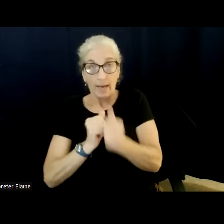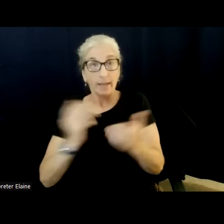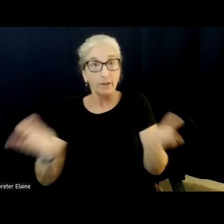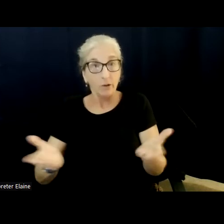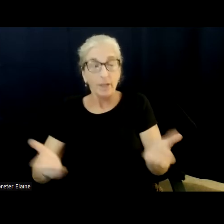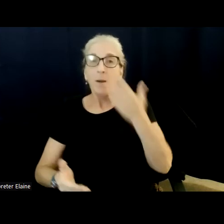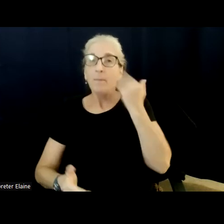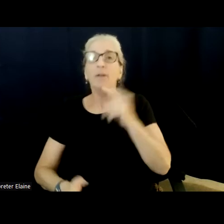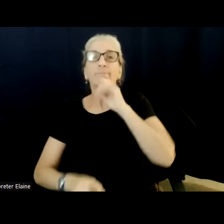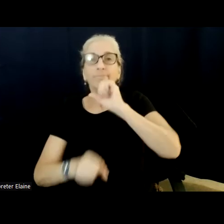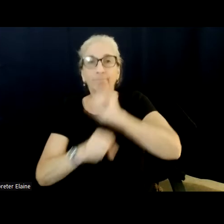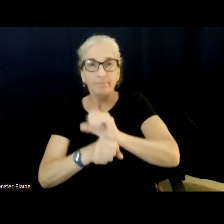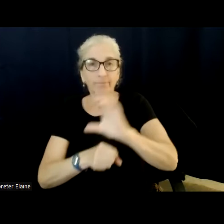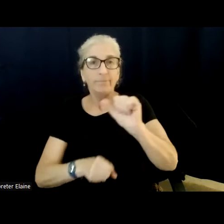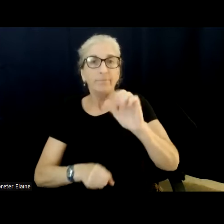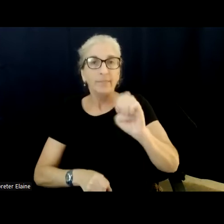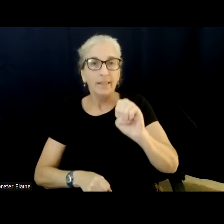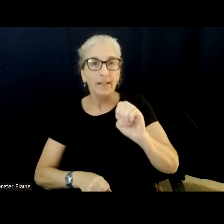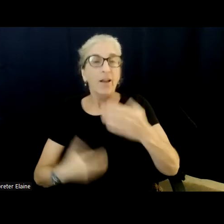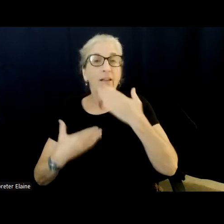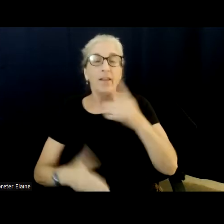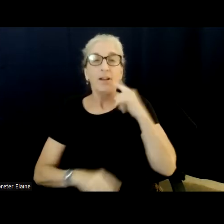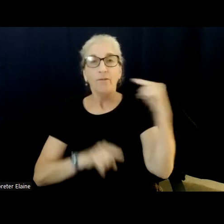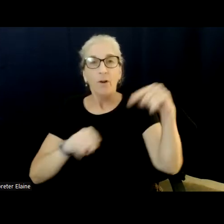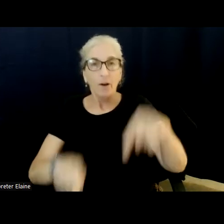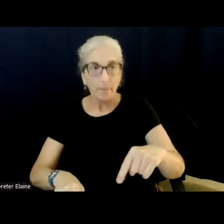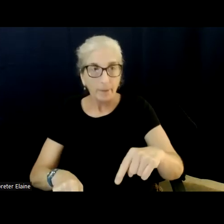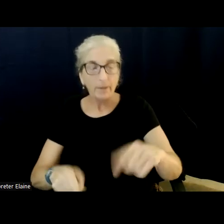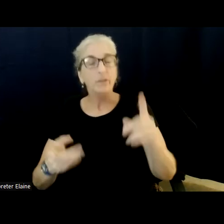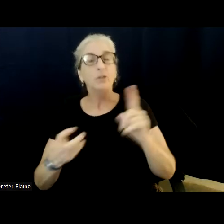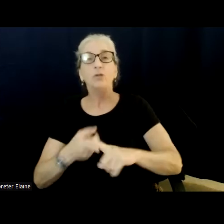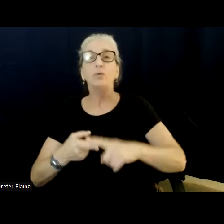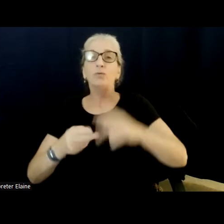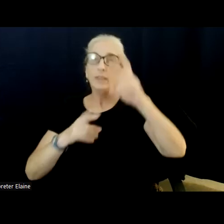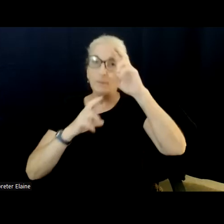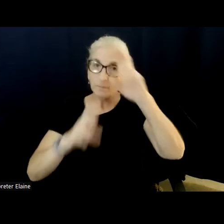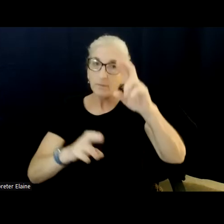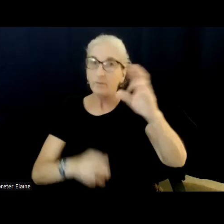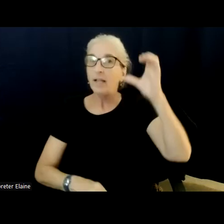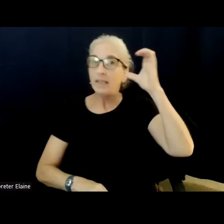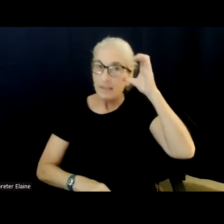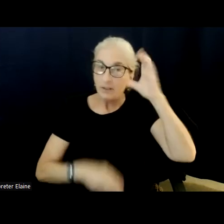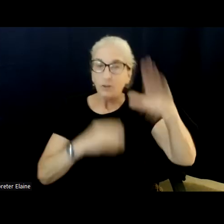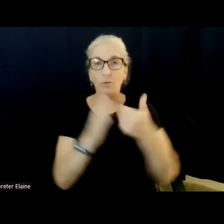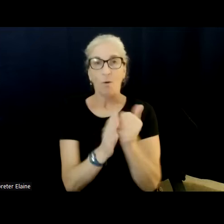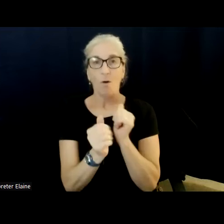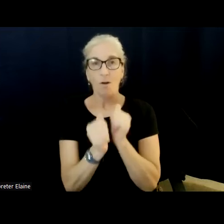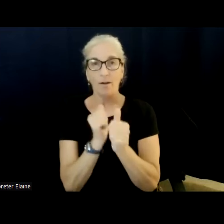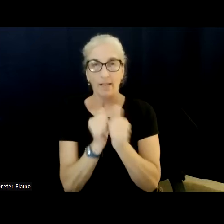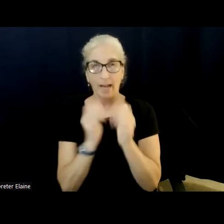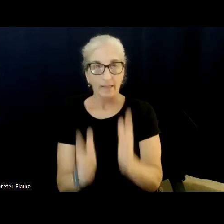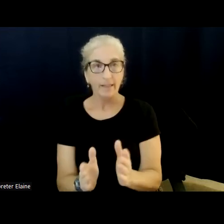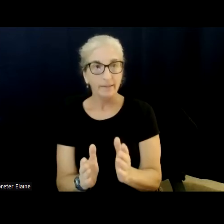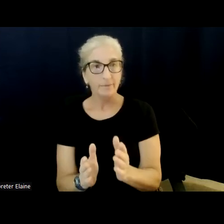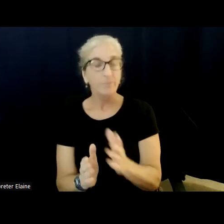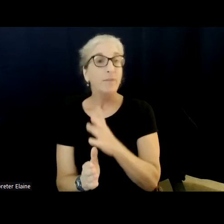Thank you so much for being here to respectfully listen to all candidates. This is your opportunity to hear